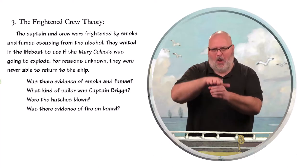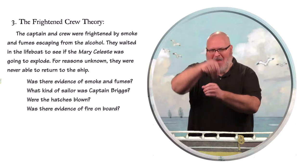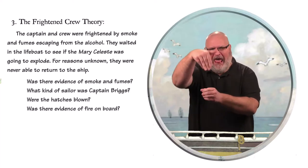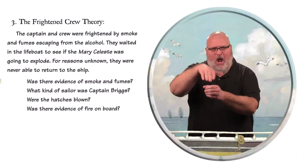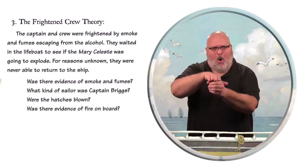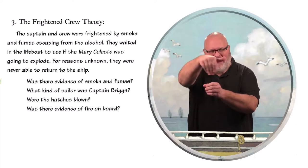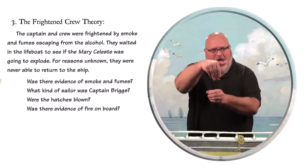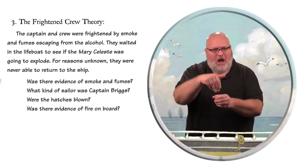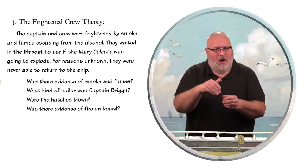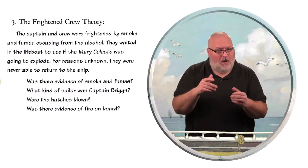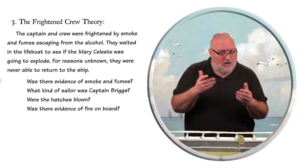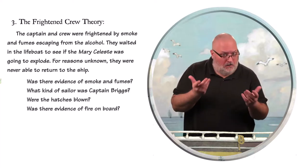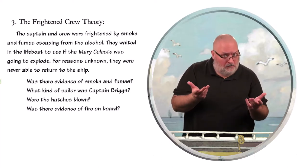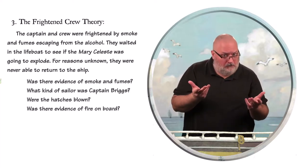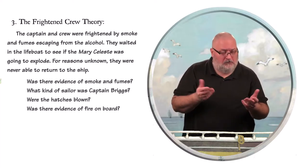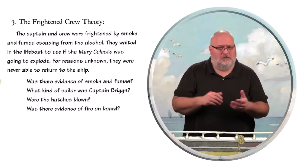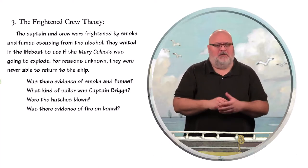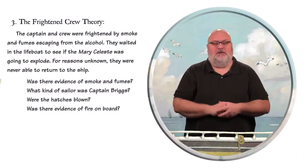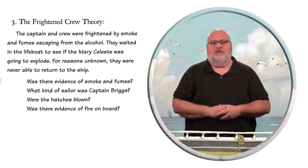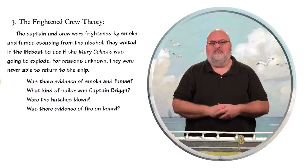Were the hatches blown?